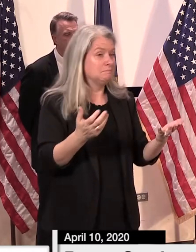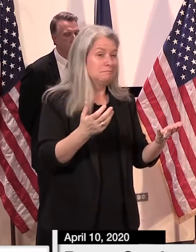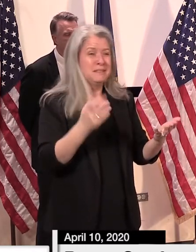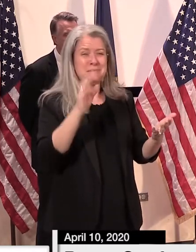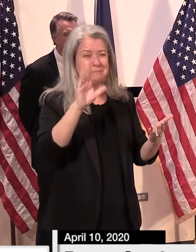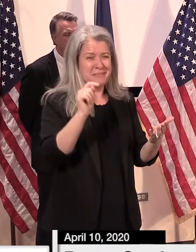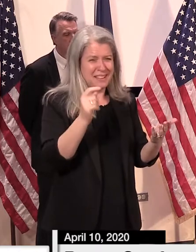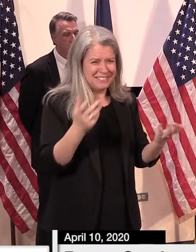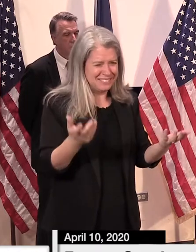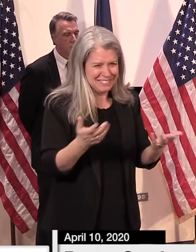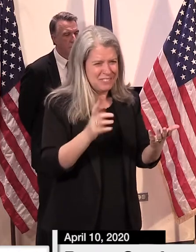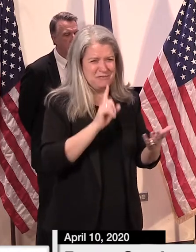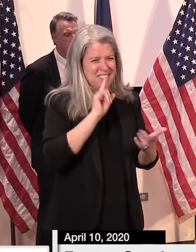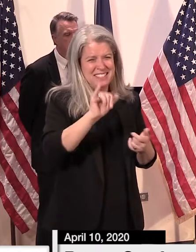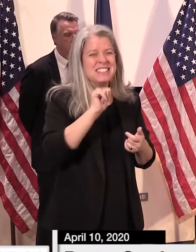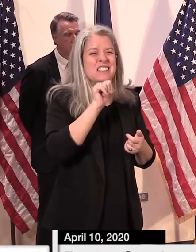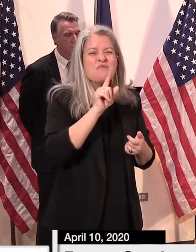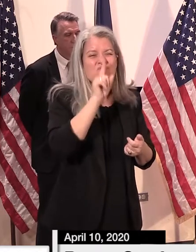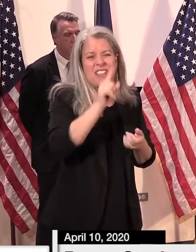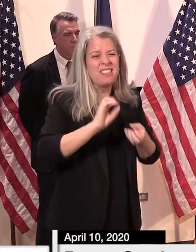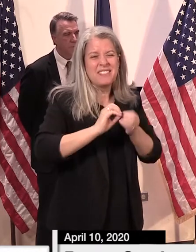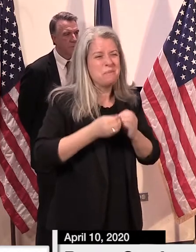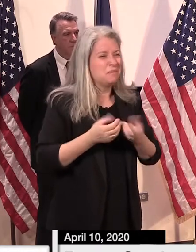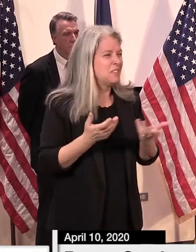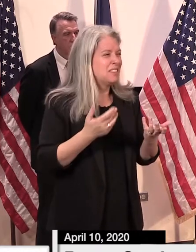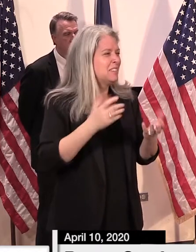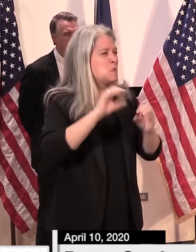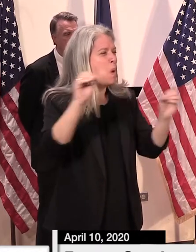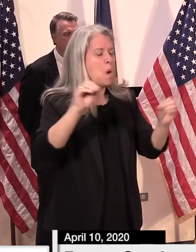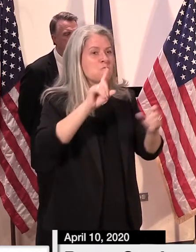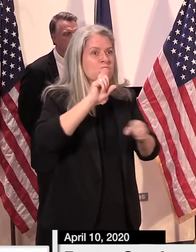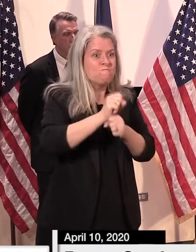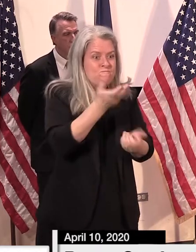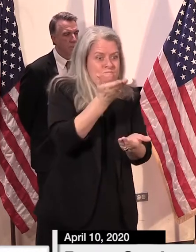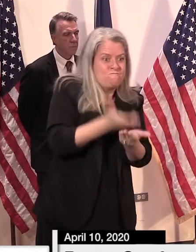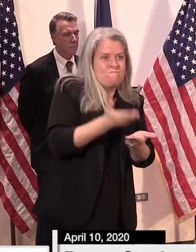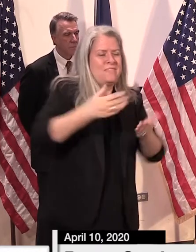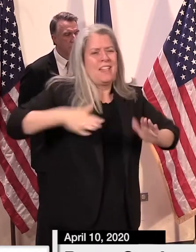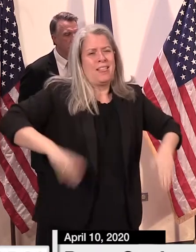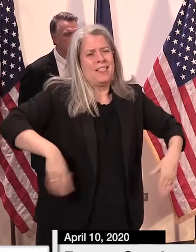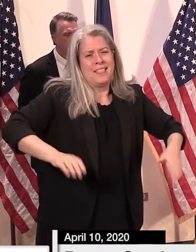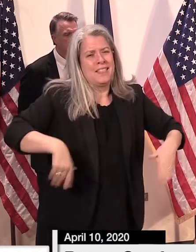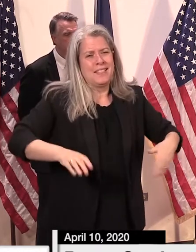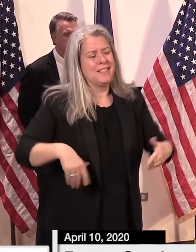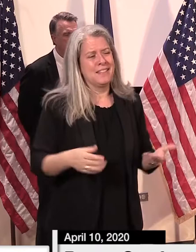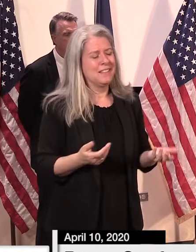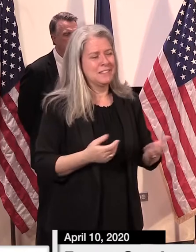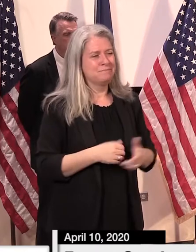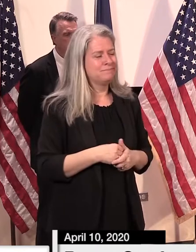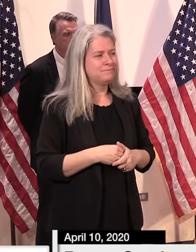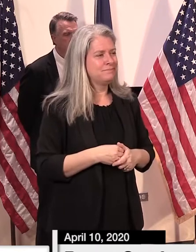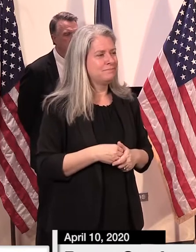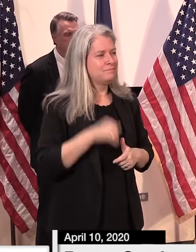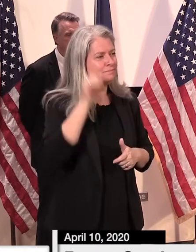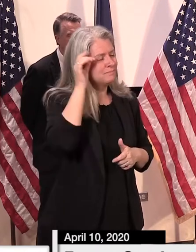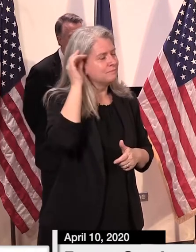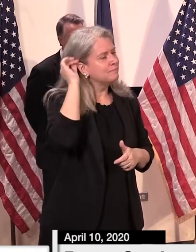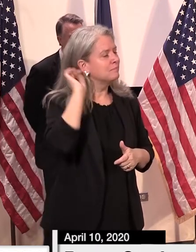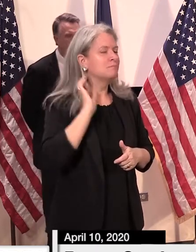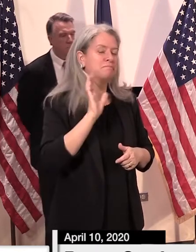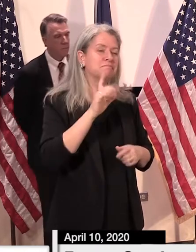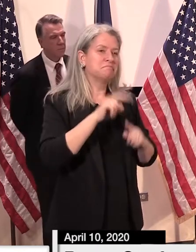having done any deep review of those numbers and those claims. But, again,